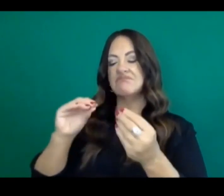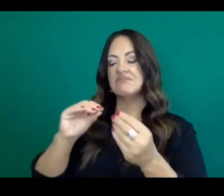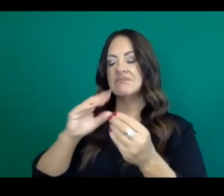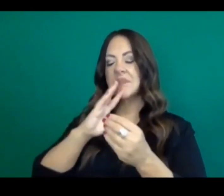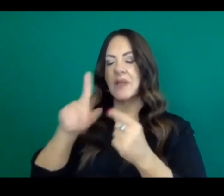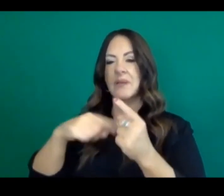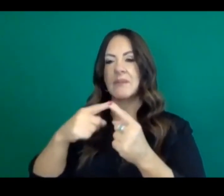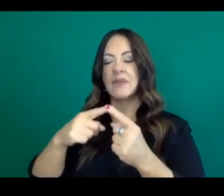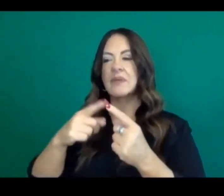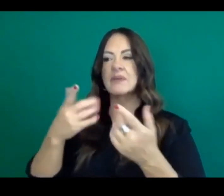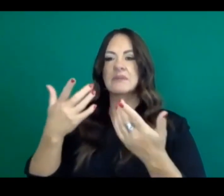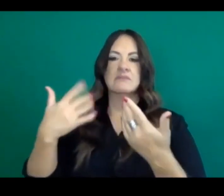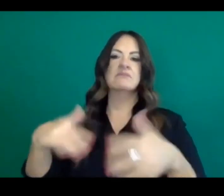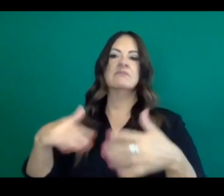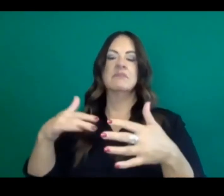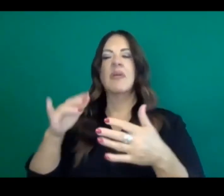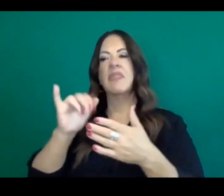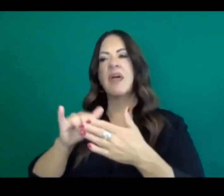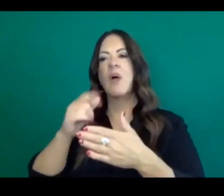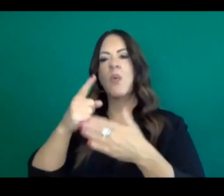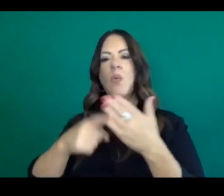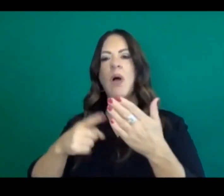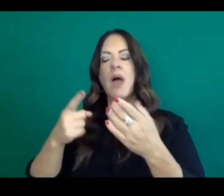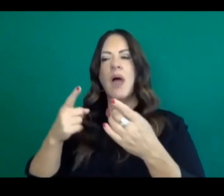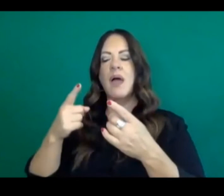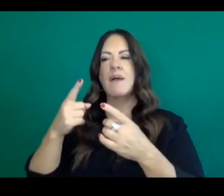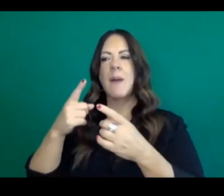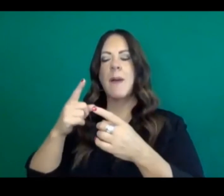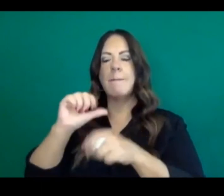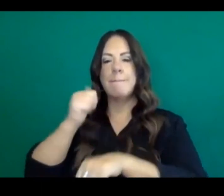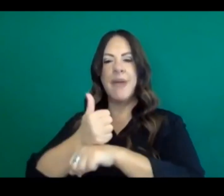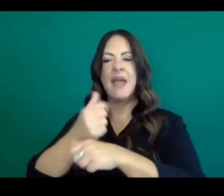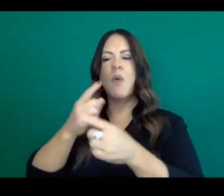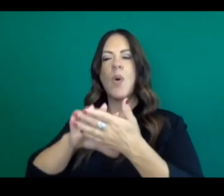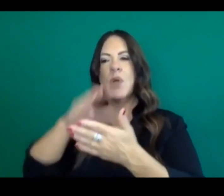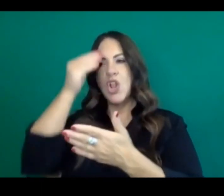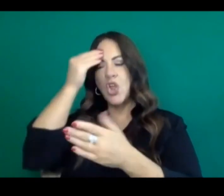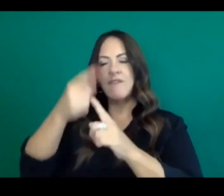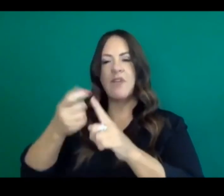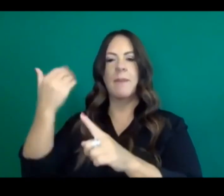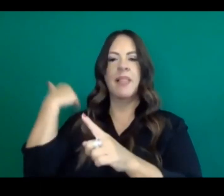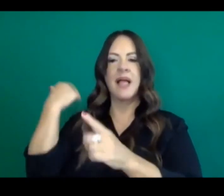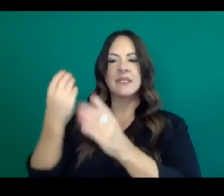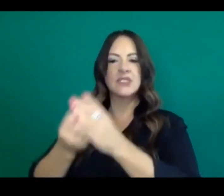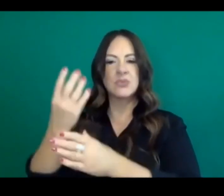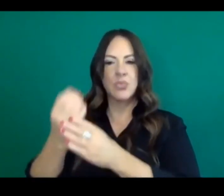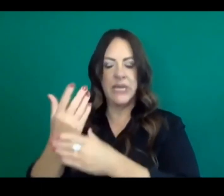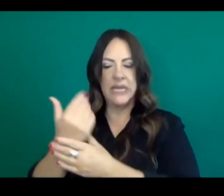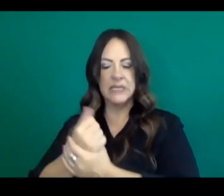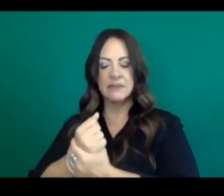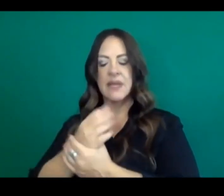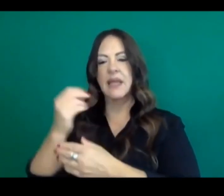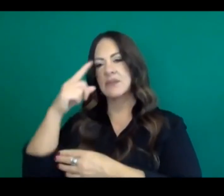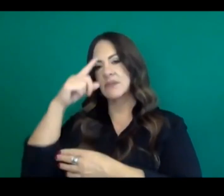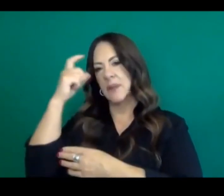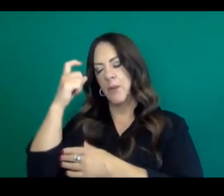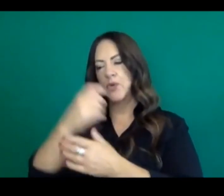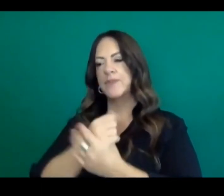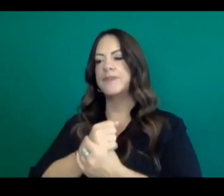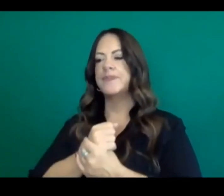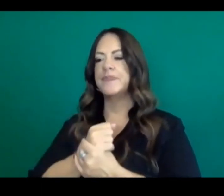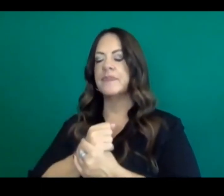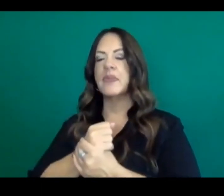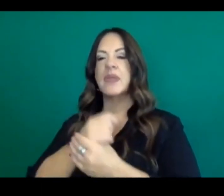uh, was going on at the late spring and early summer with opening, but I can't emphasize enough that guidelines are